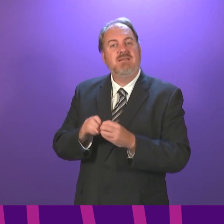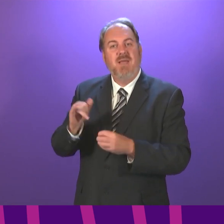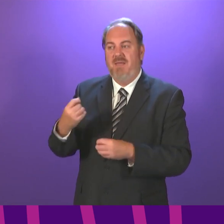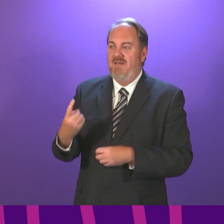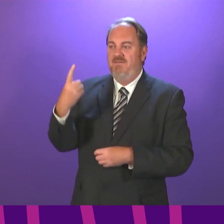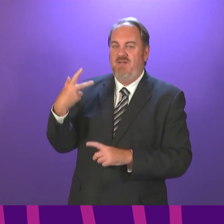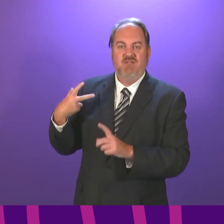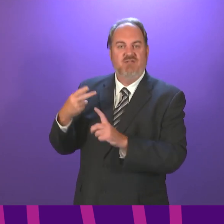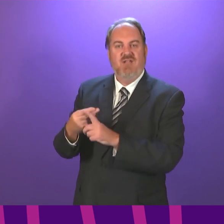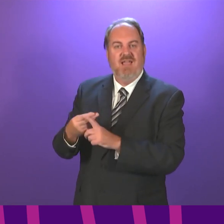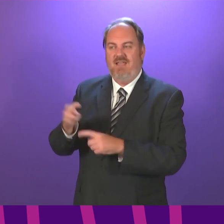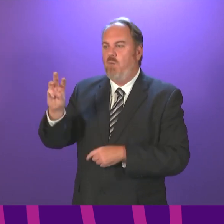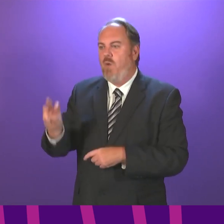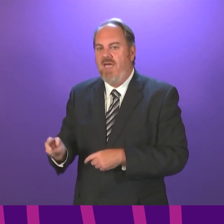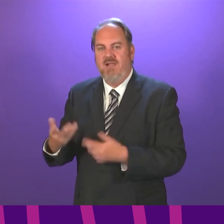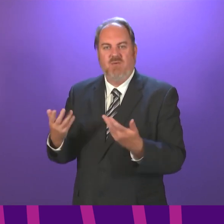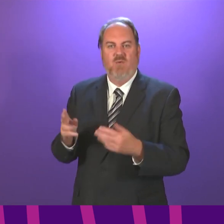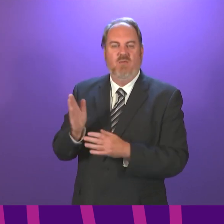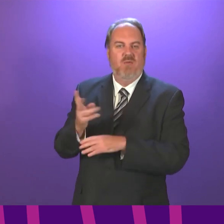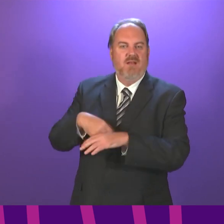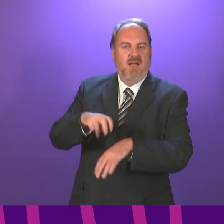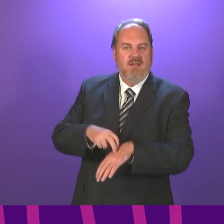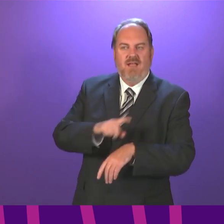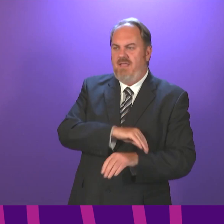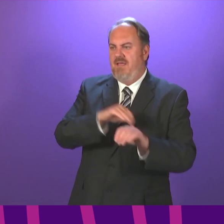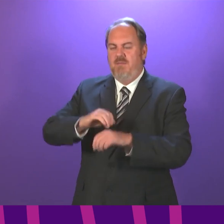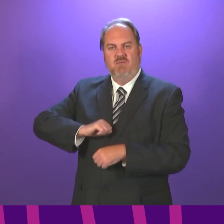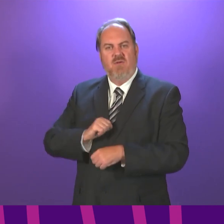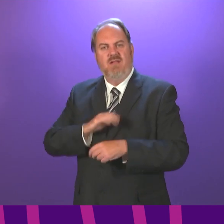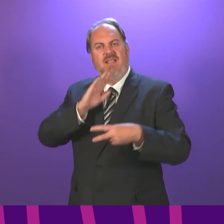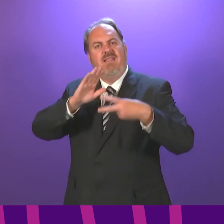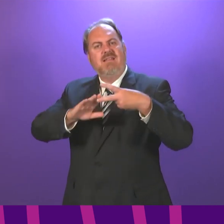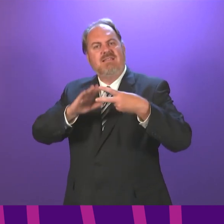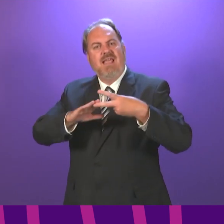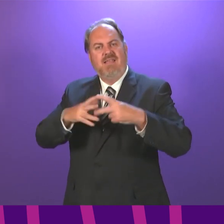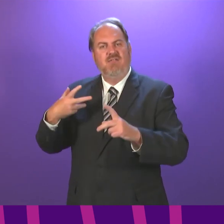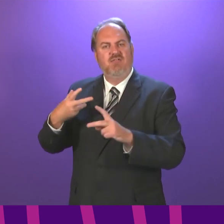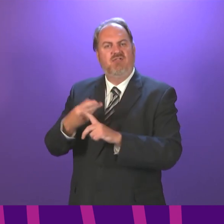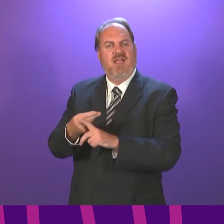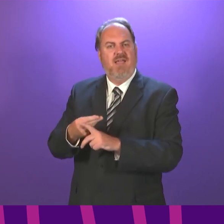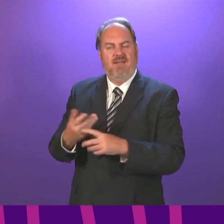elsewhere in the UK arrive in Scotland to study? Bob Minister,